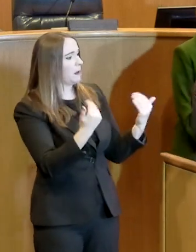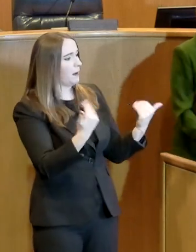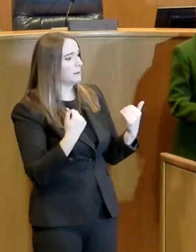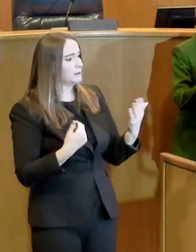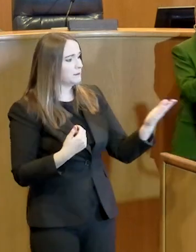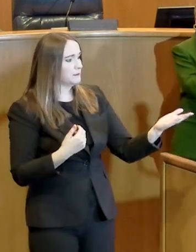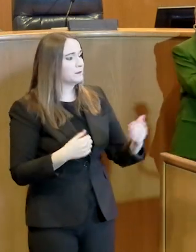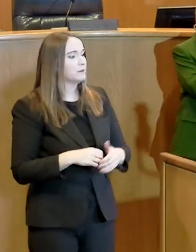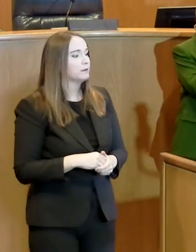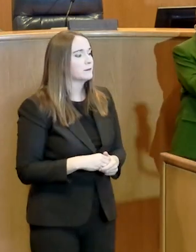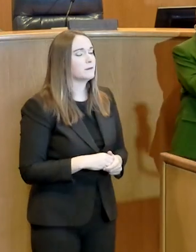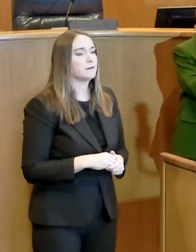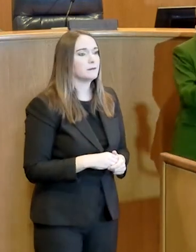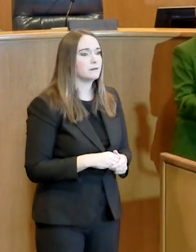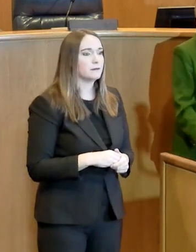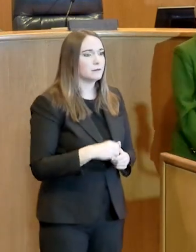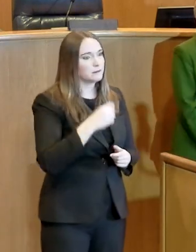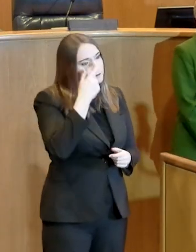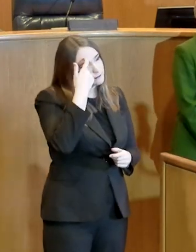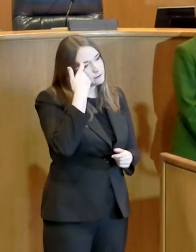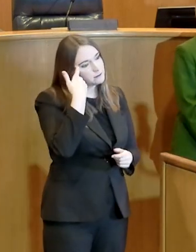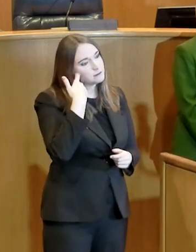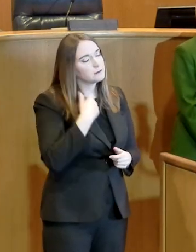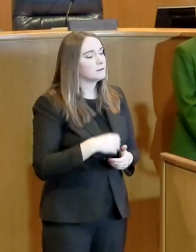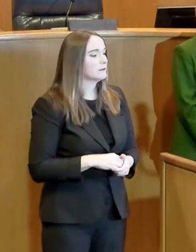tell a little bit about the effort that's going on.